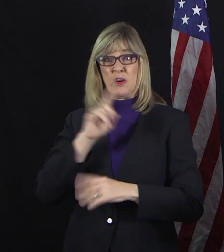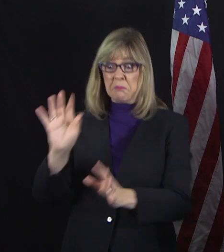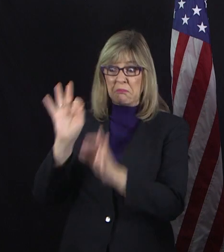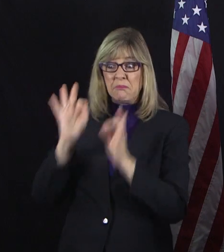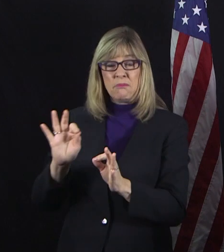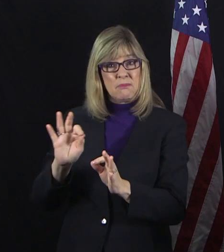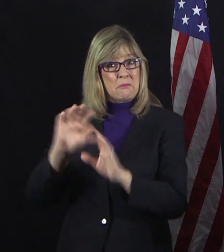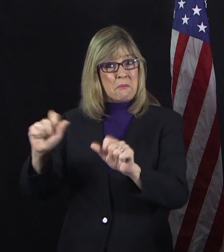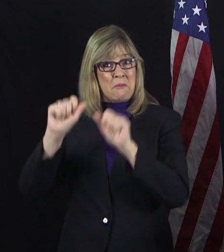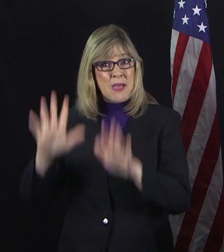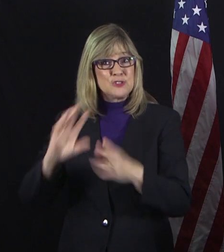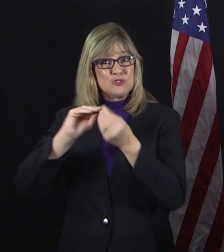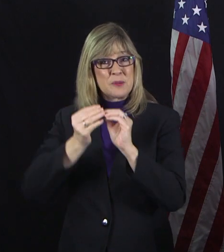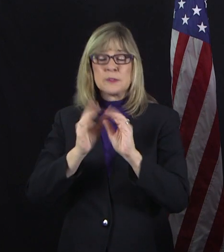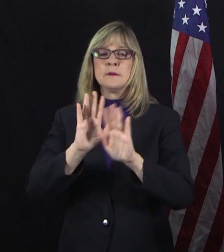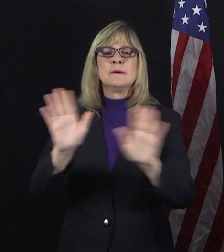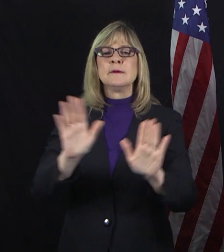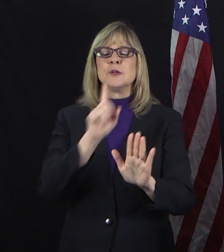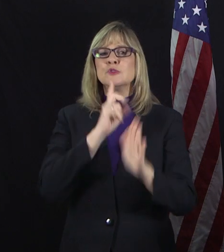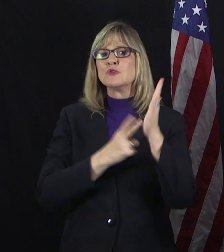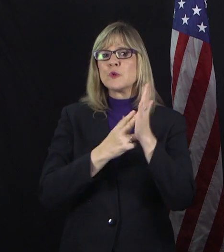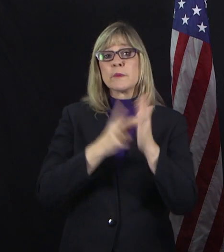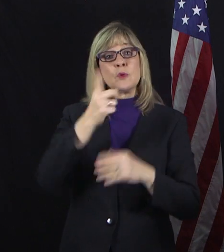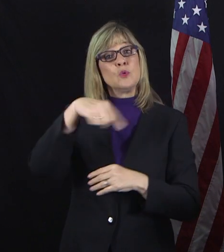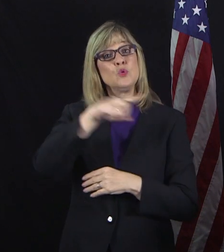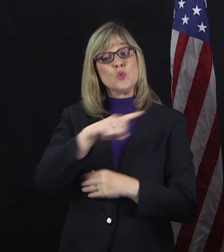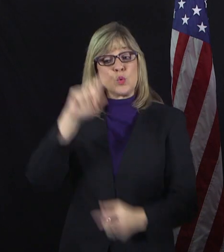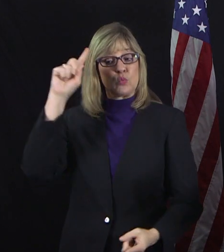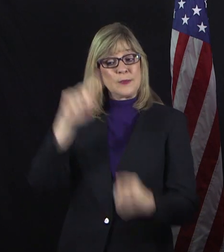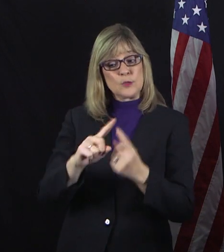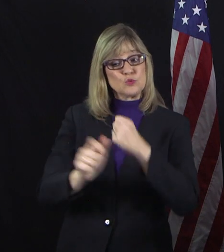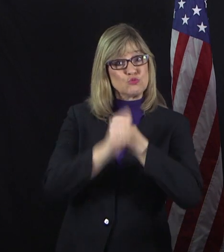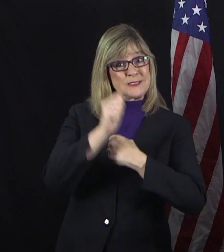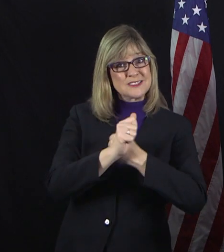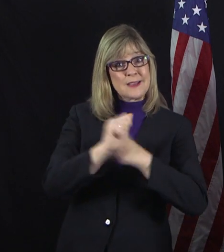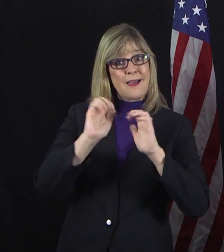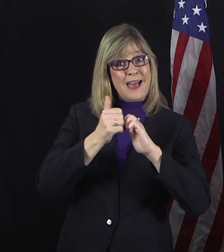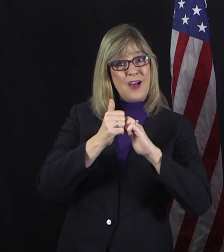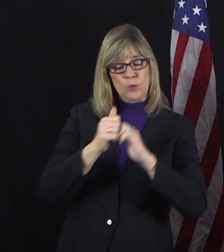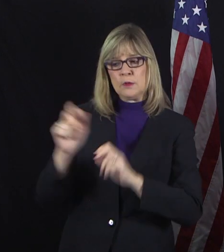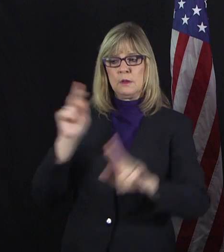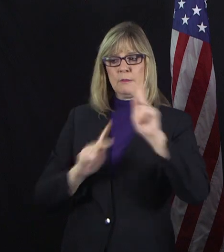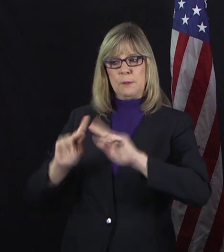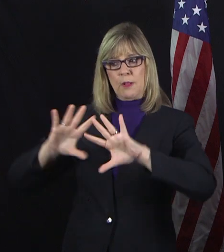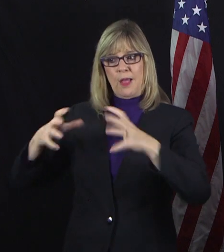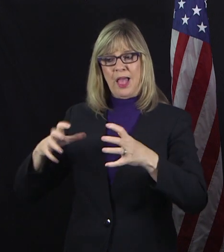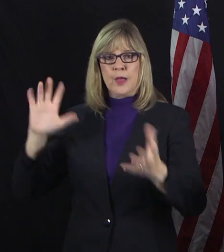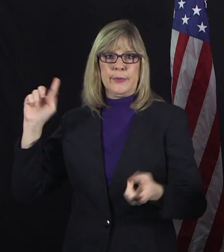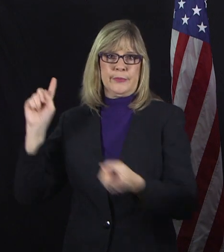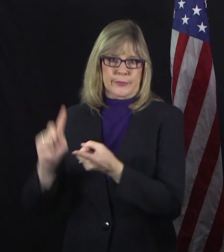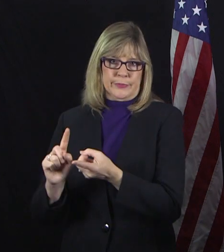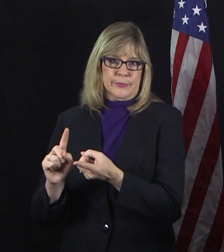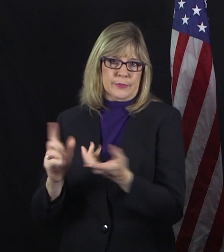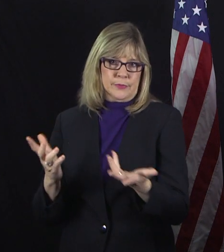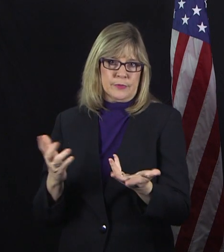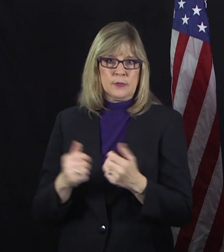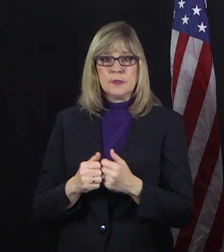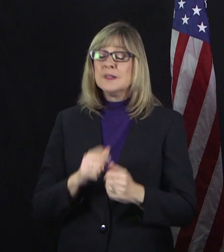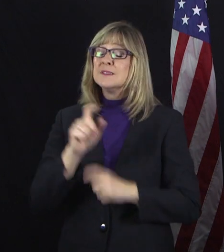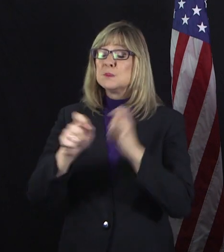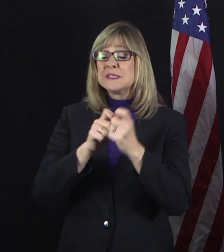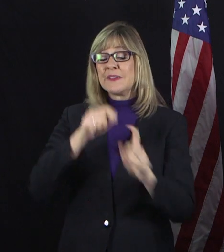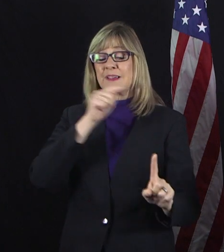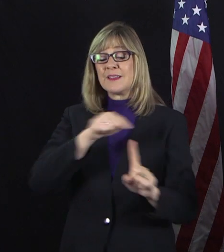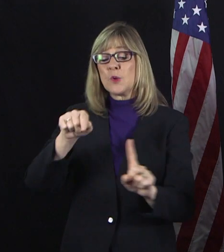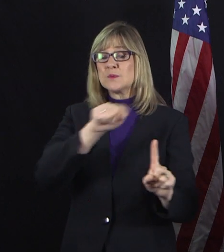you're going to reduce your risk by reducing the amount of people that you're around and in particular the number of strangers that you're